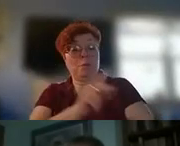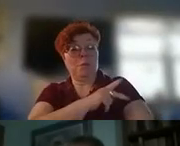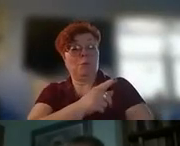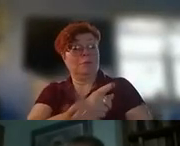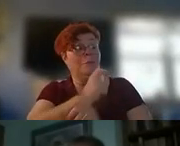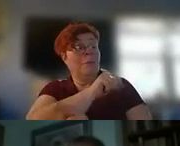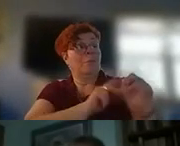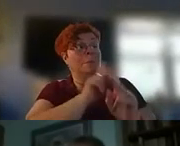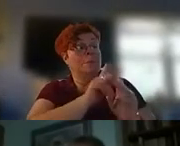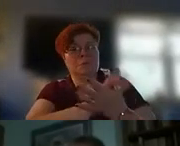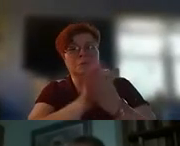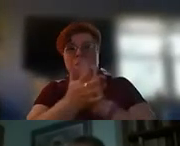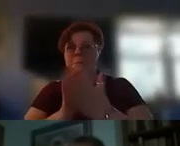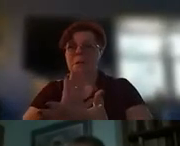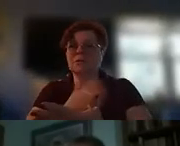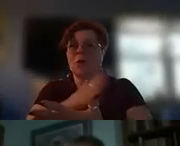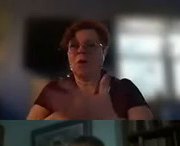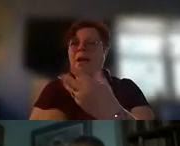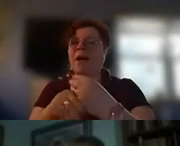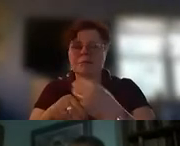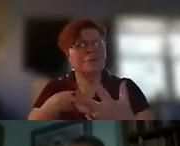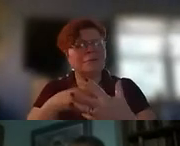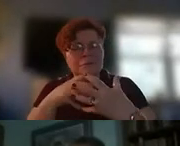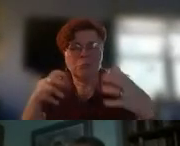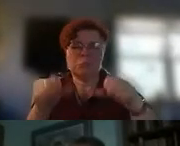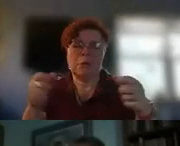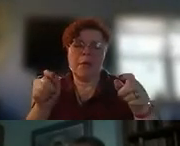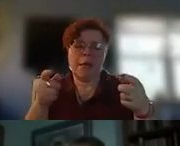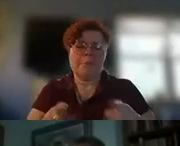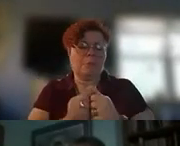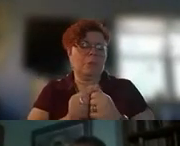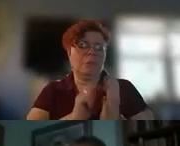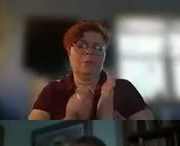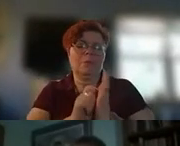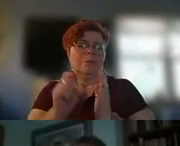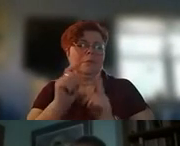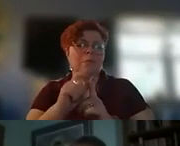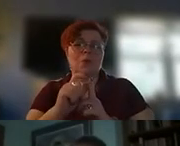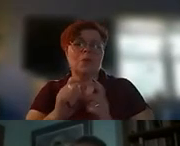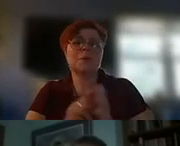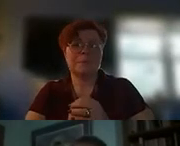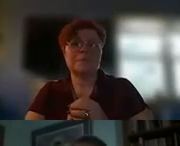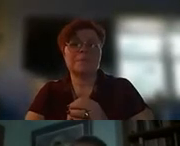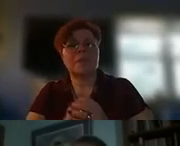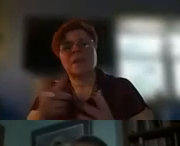so there's so much that can happen with the written word so i thank you well you have so many gifts kathy to share